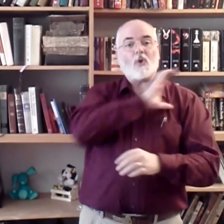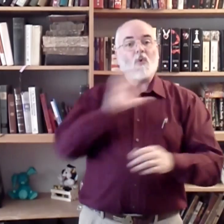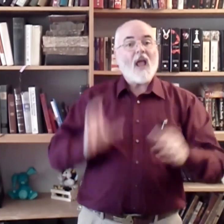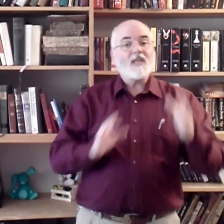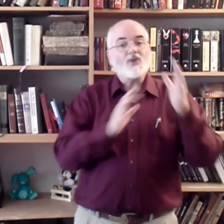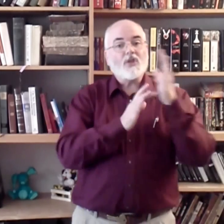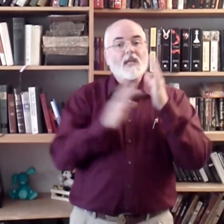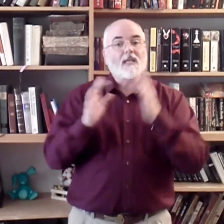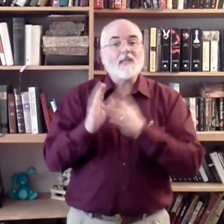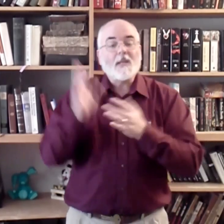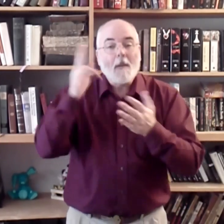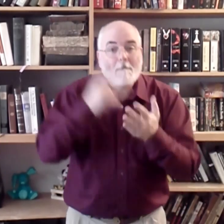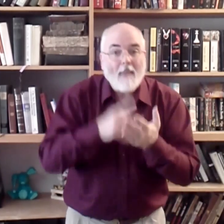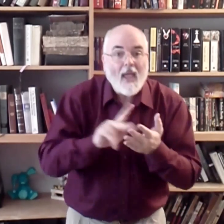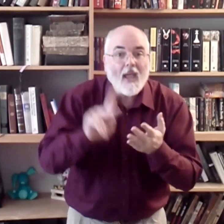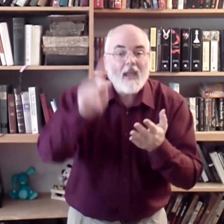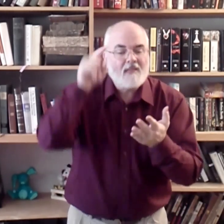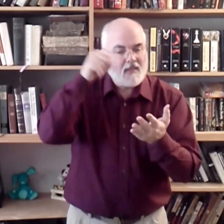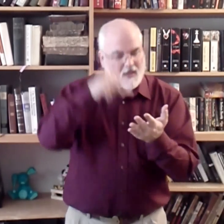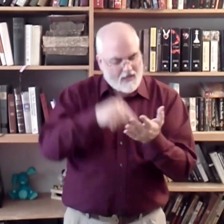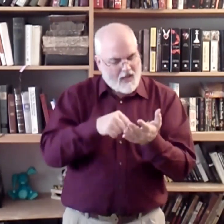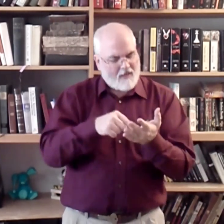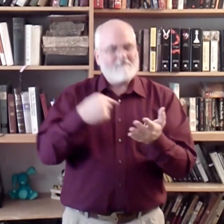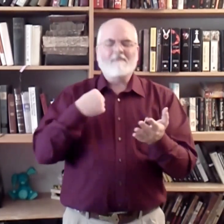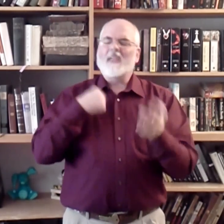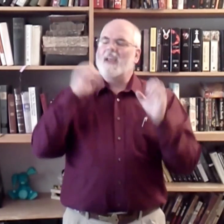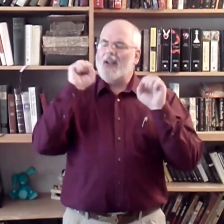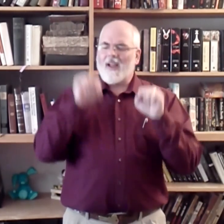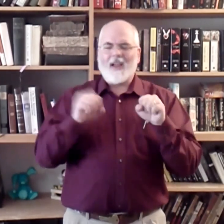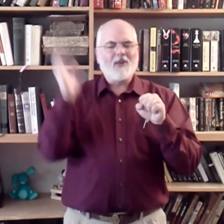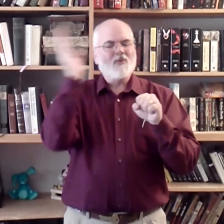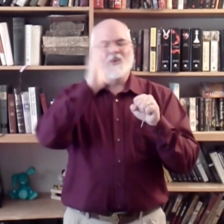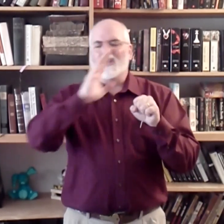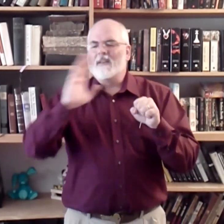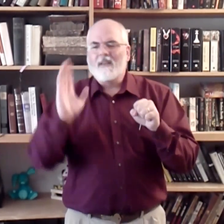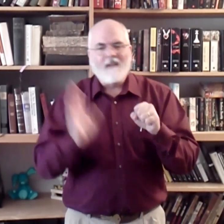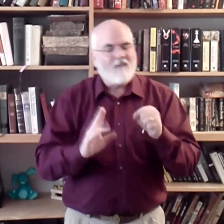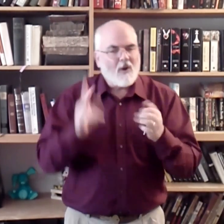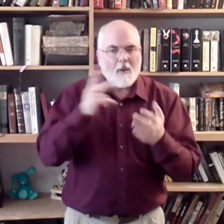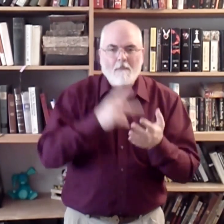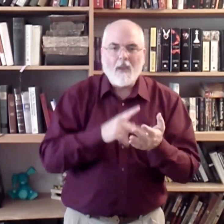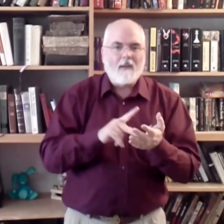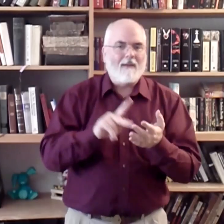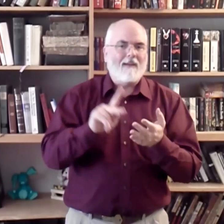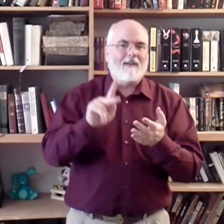Christ Jesus paid the debt that I could never pay.